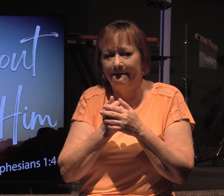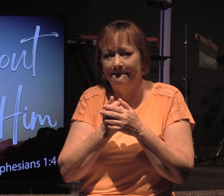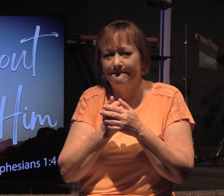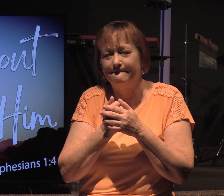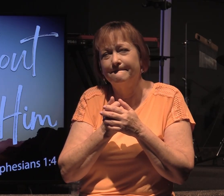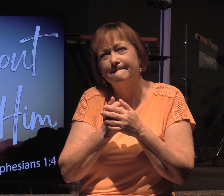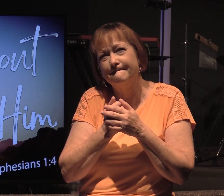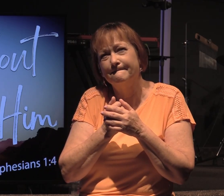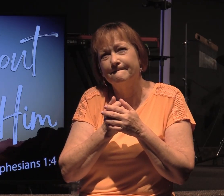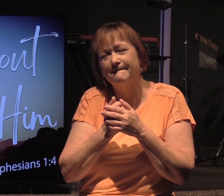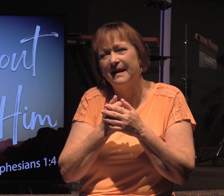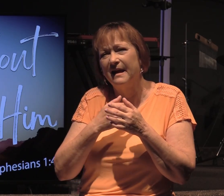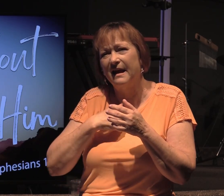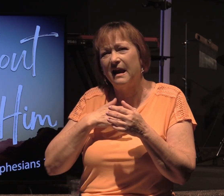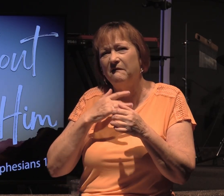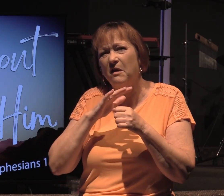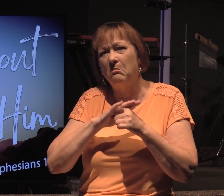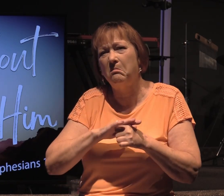And I'm pressured.